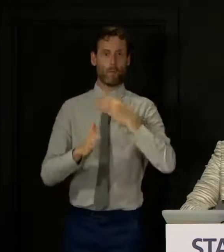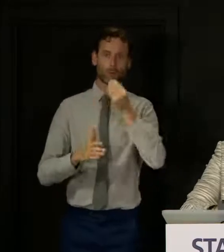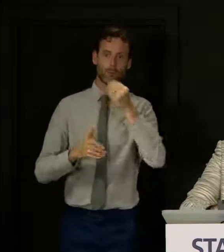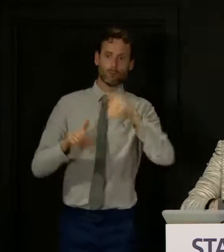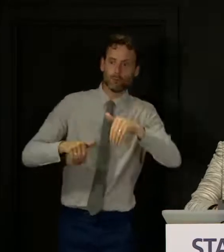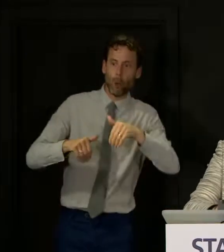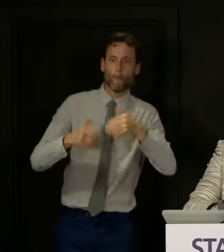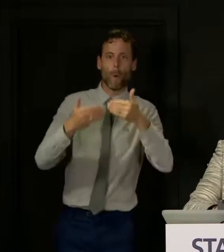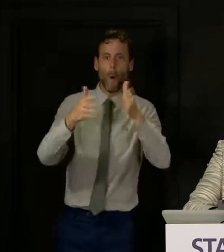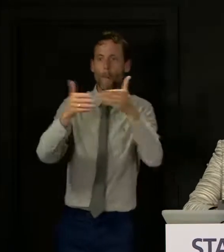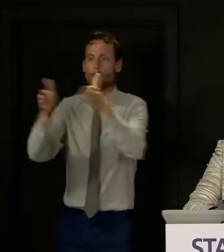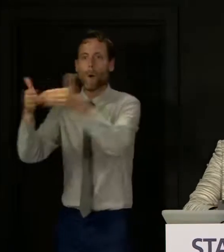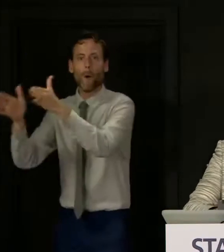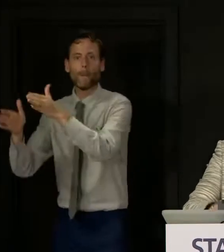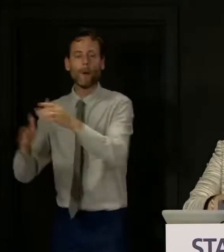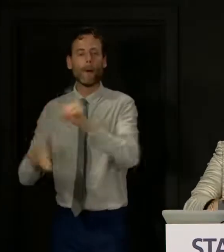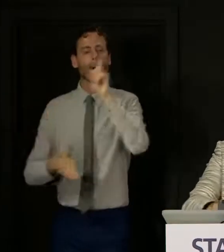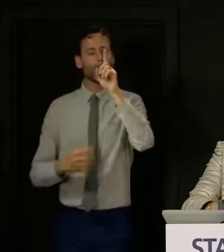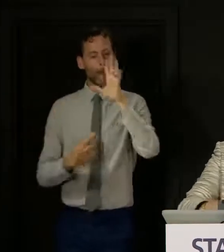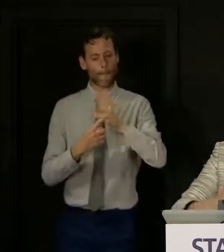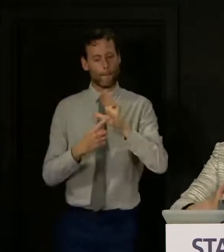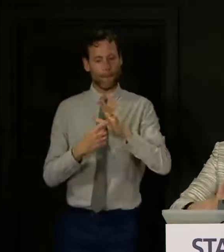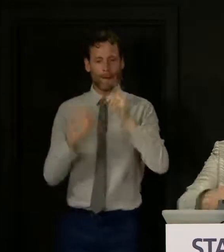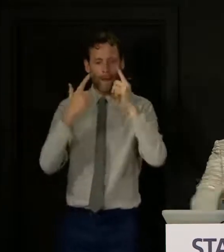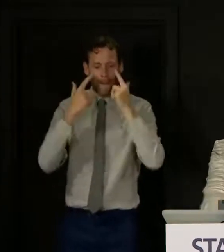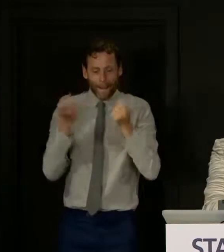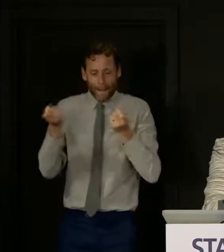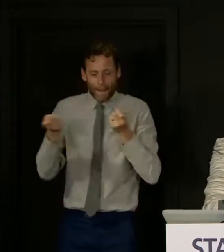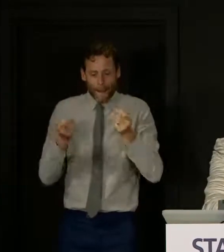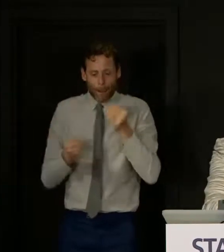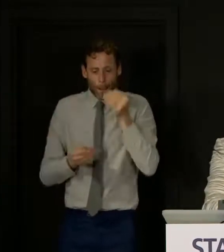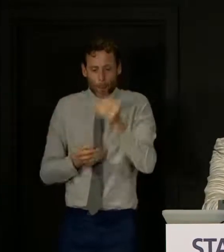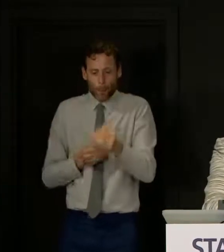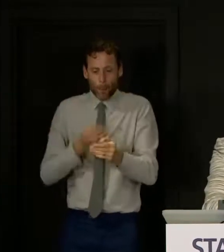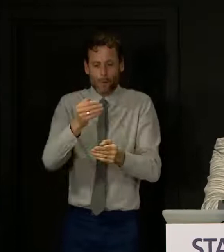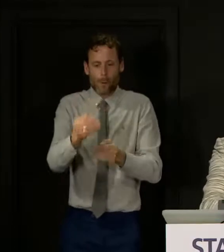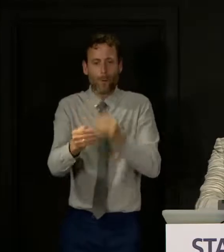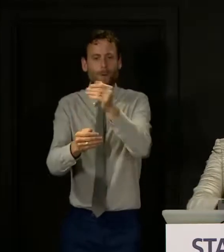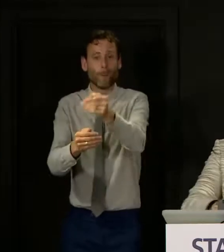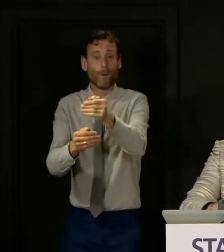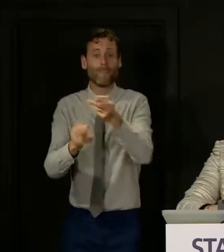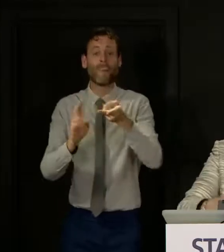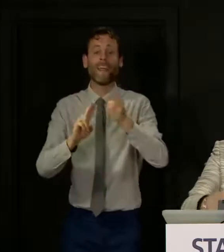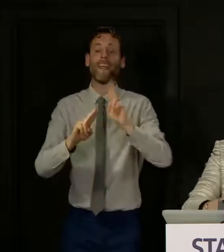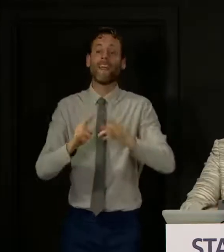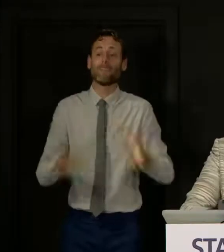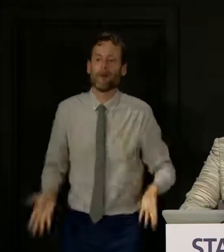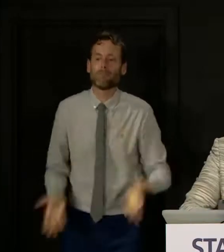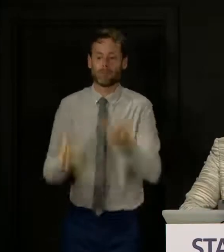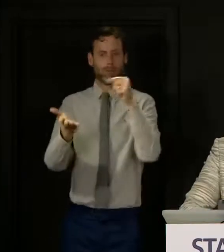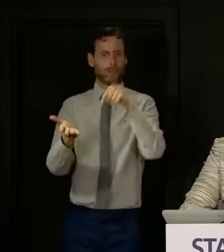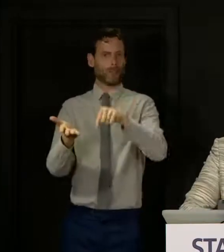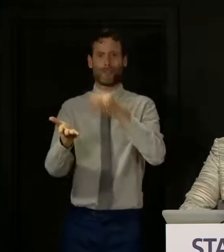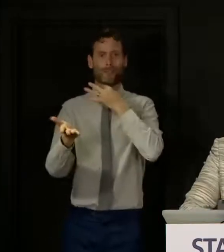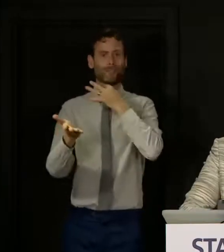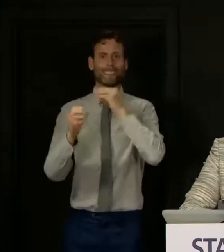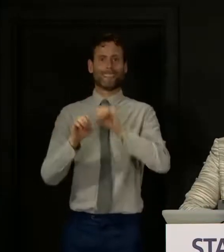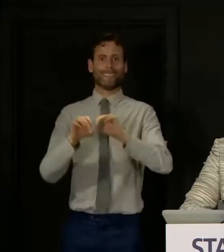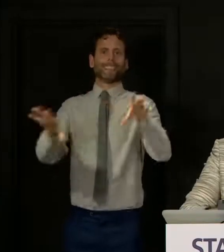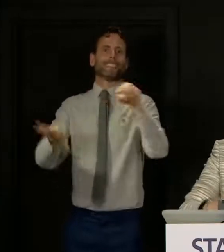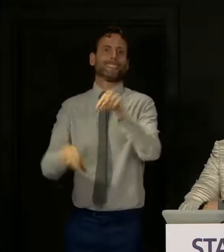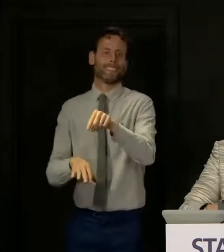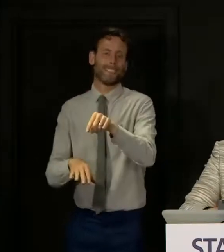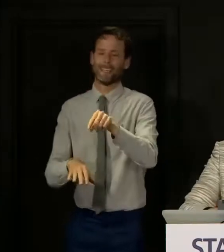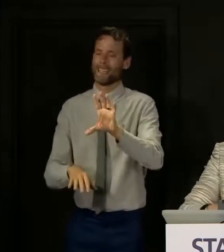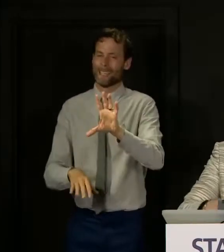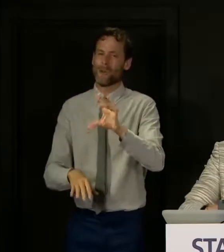small steps to start with, the danger is all of this will end up being closed again because we will have allowed the virus to run out